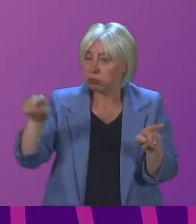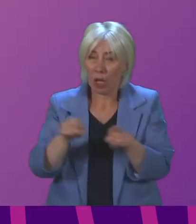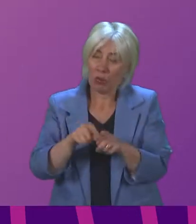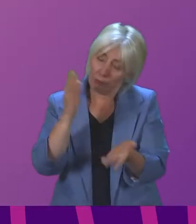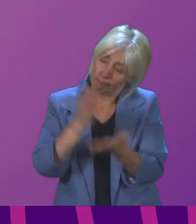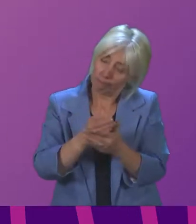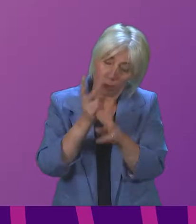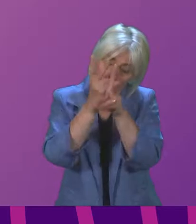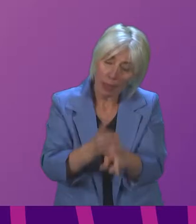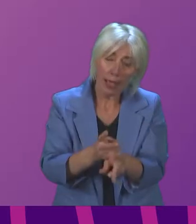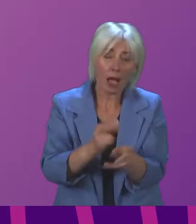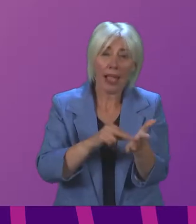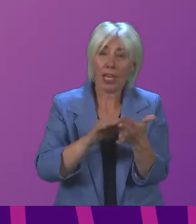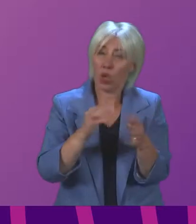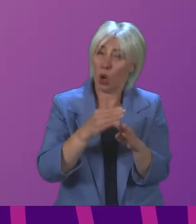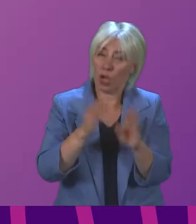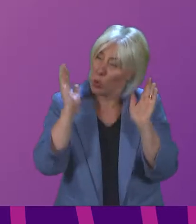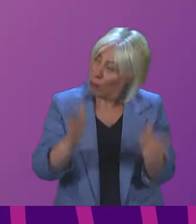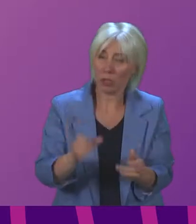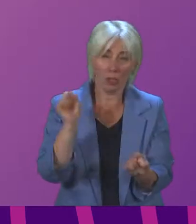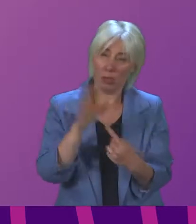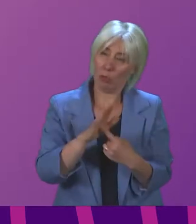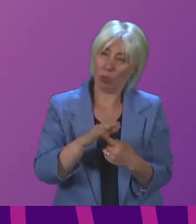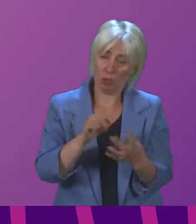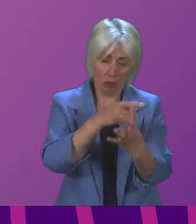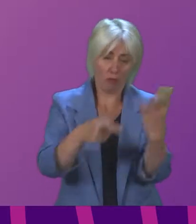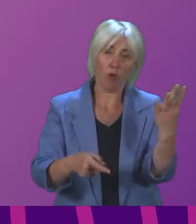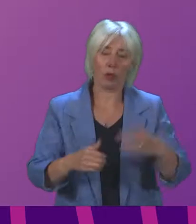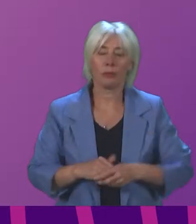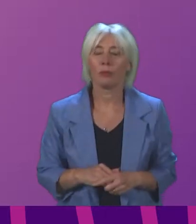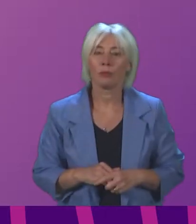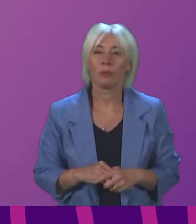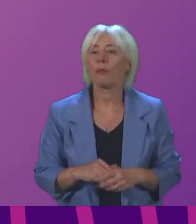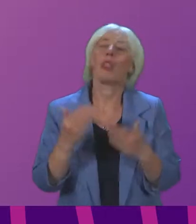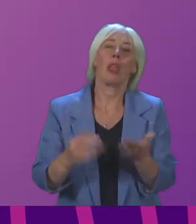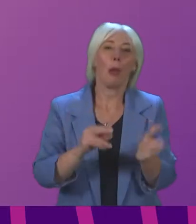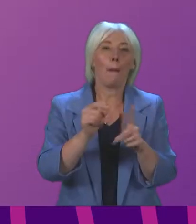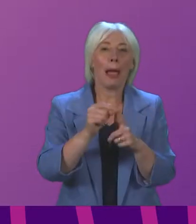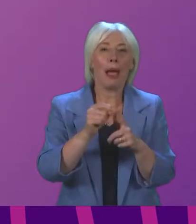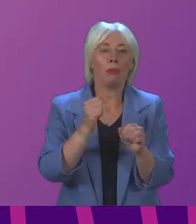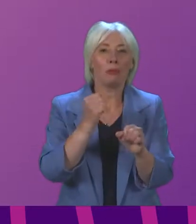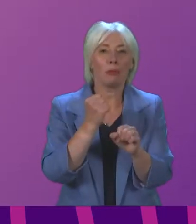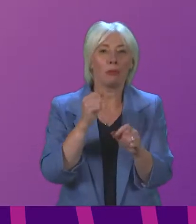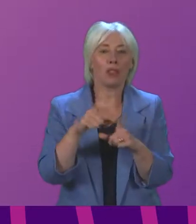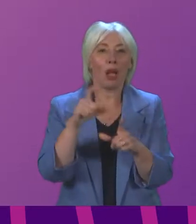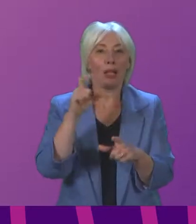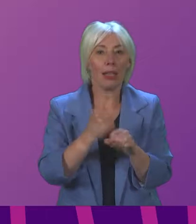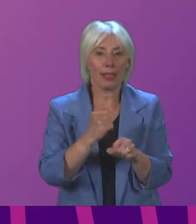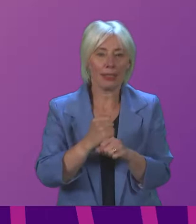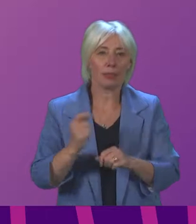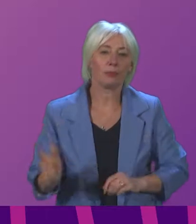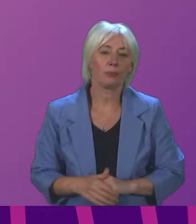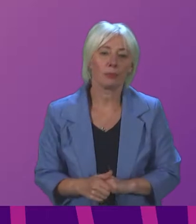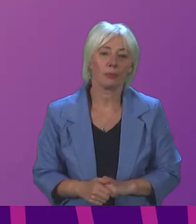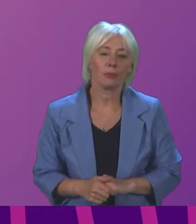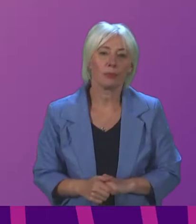and NHS workers. Thank you. Thank you, Mr MacLennan. I now call on Pam Duncan-Glancy and will be followed by Willie Coffey. Again, four minutes, Ms Duncan-Glancy.